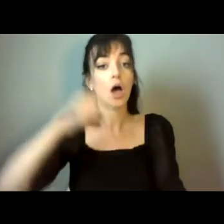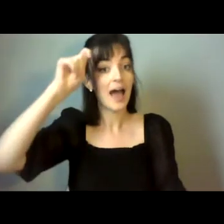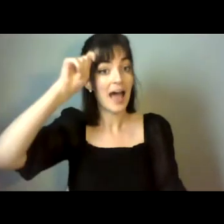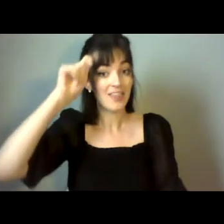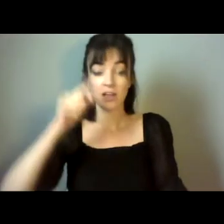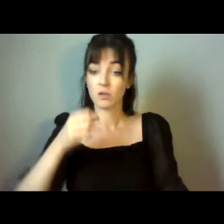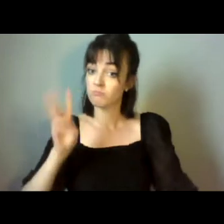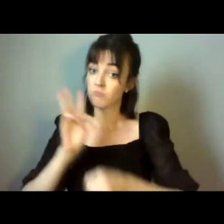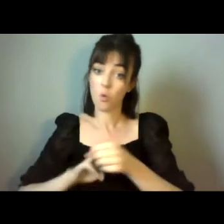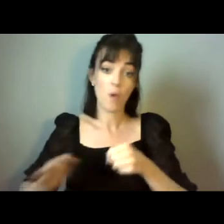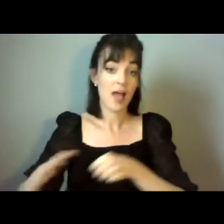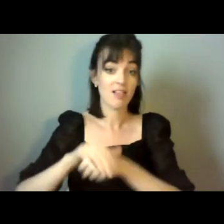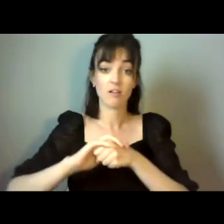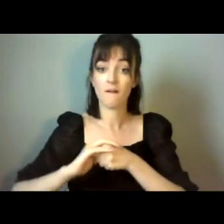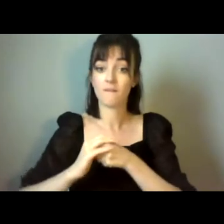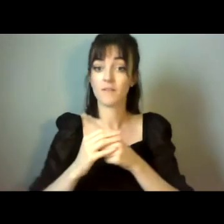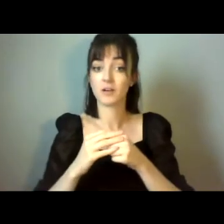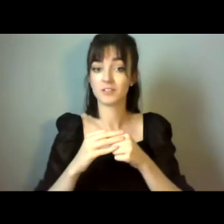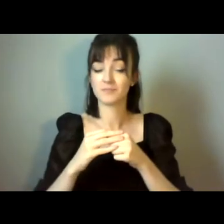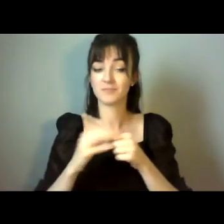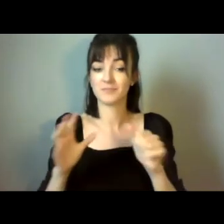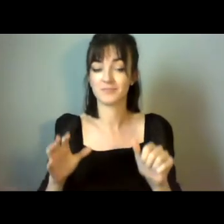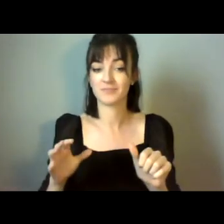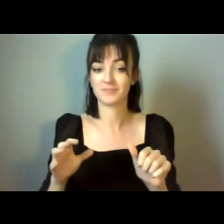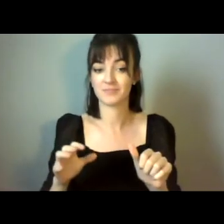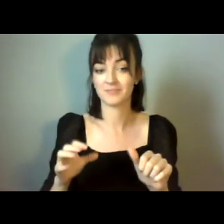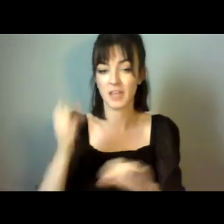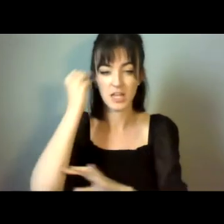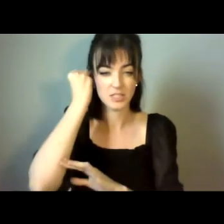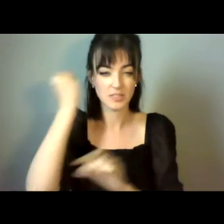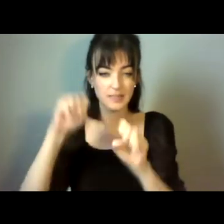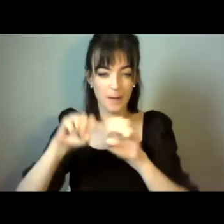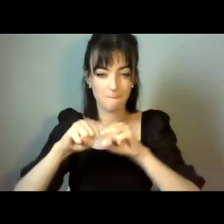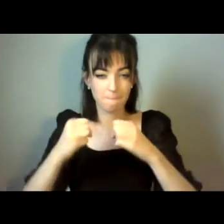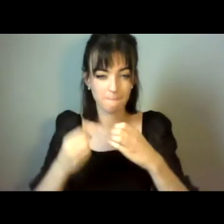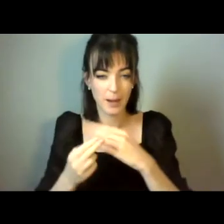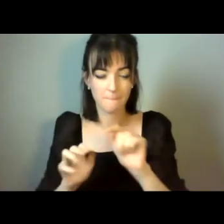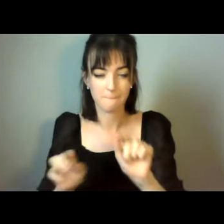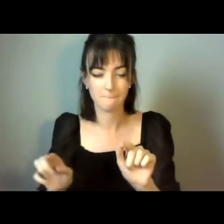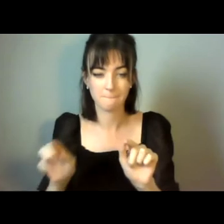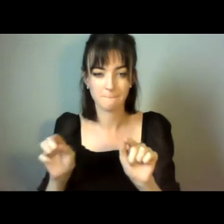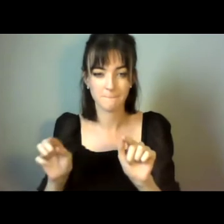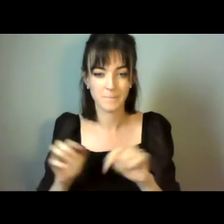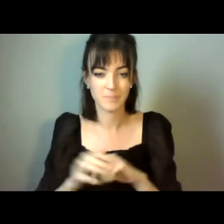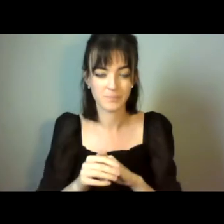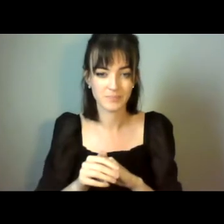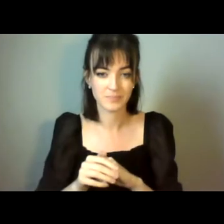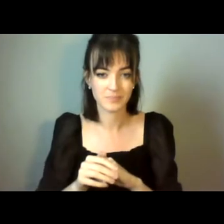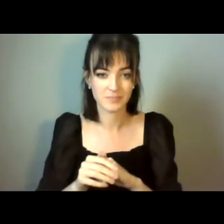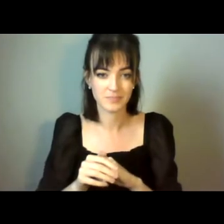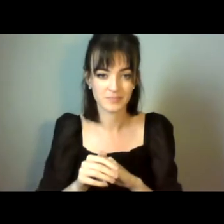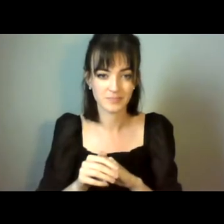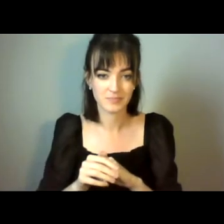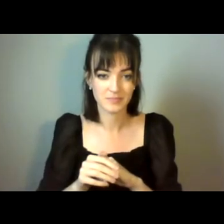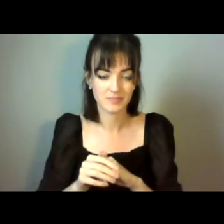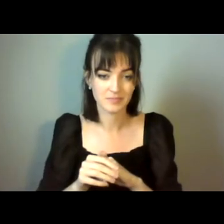by the other panelists.